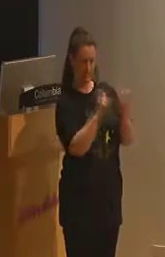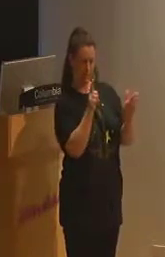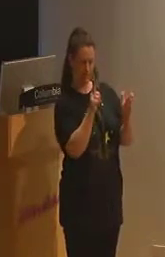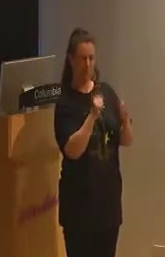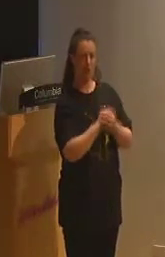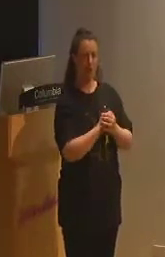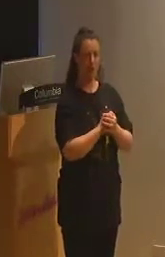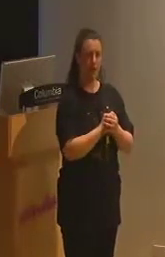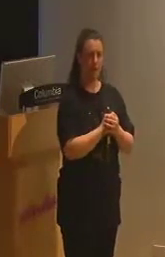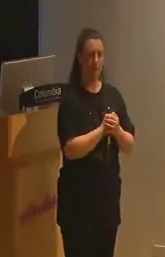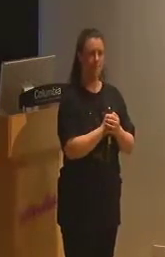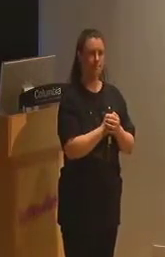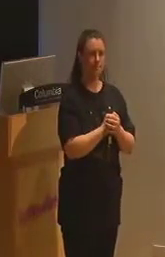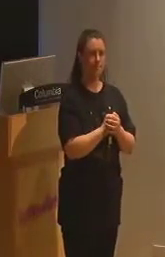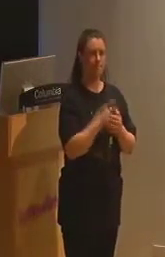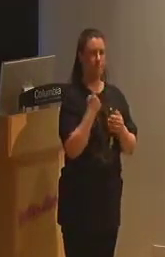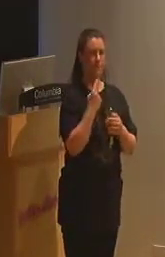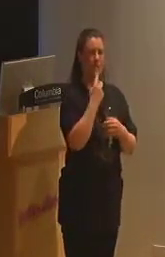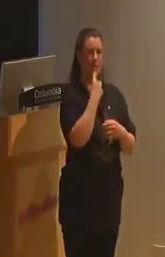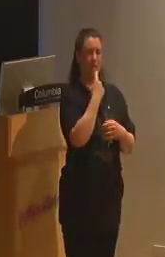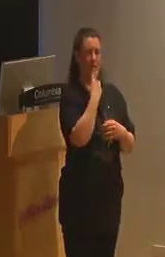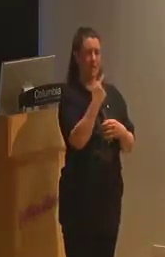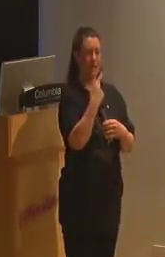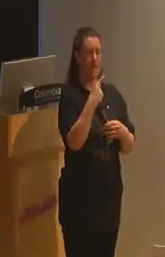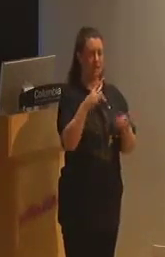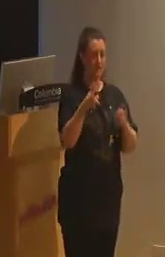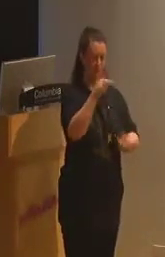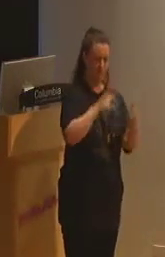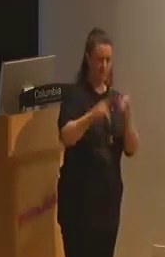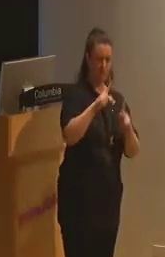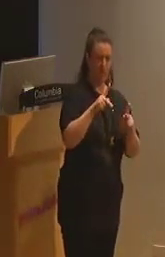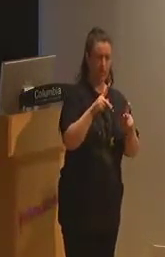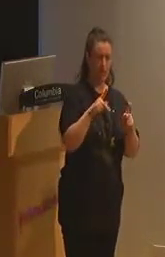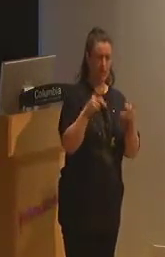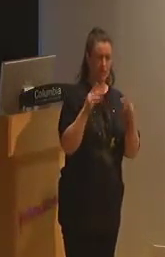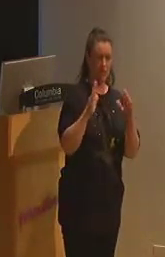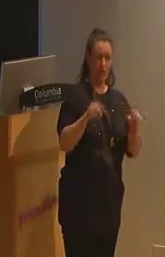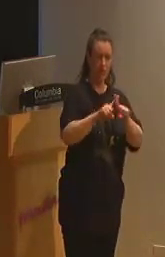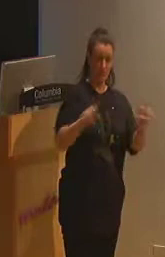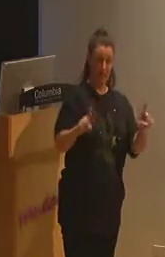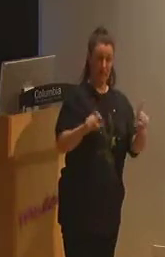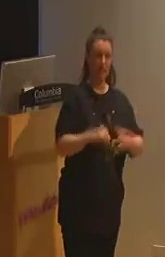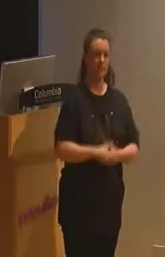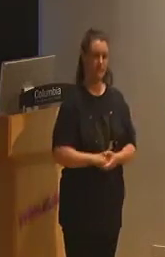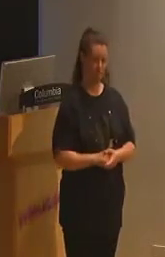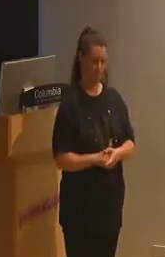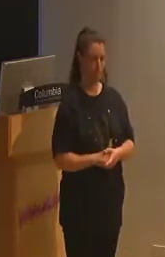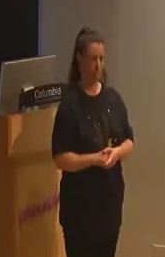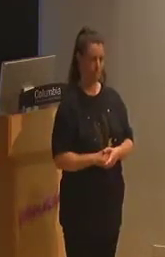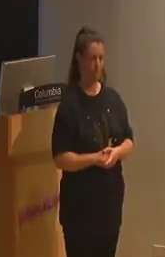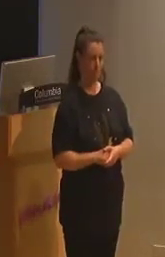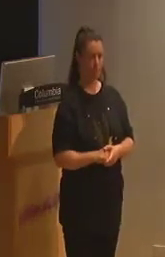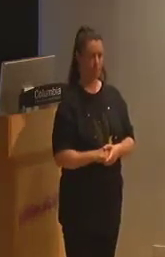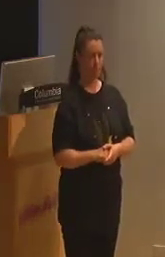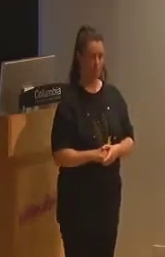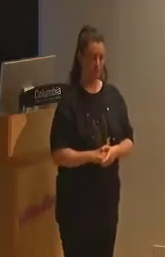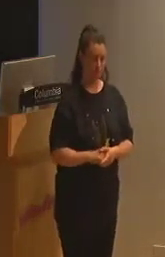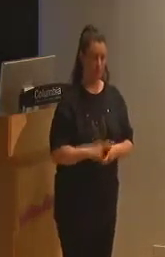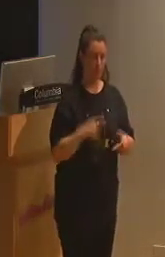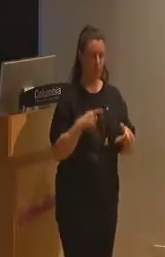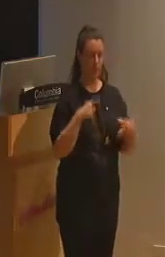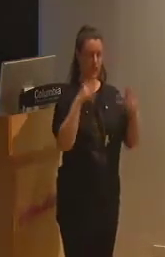as other, and claims that these reproduce the idealized subjects of neoliberal capitalism as autonomous entrepreneurial